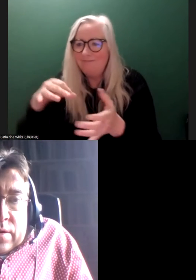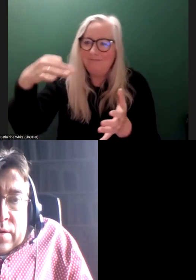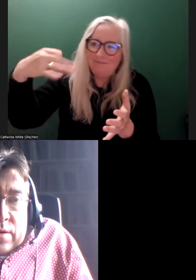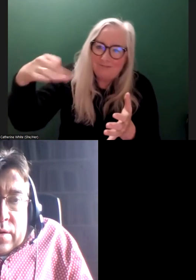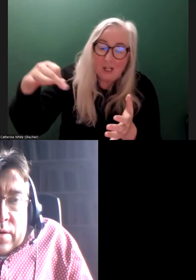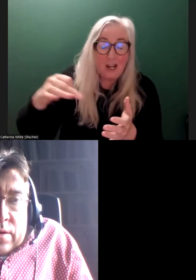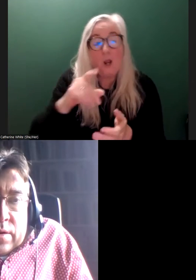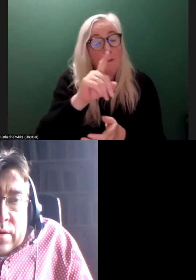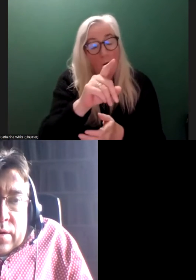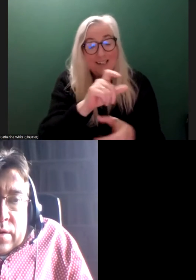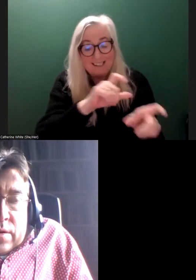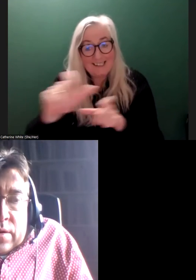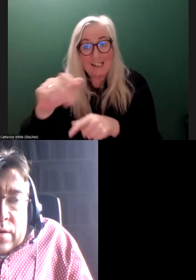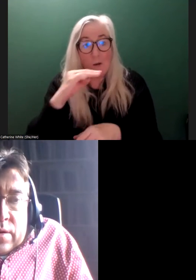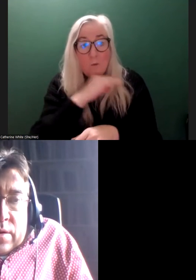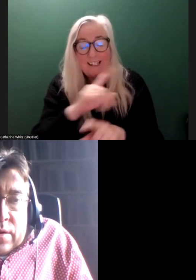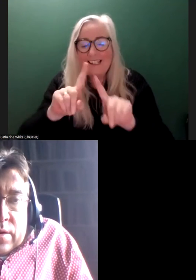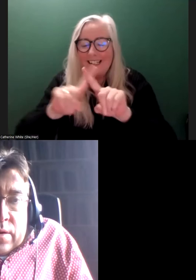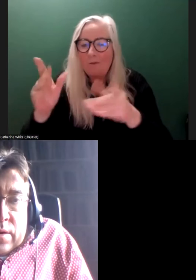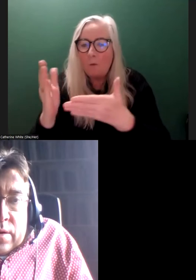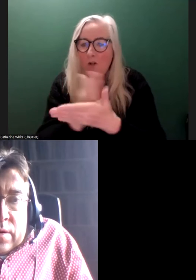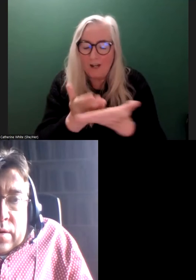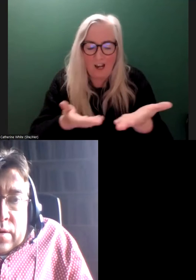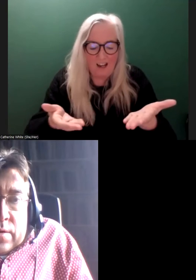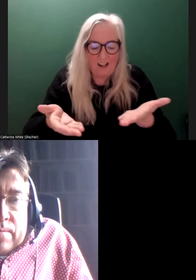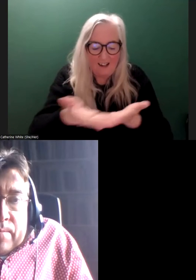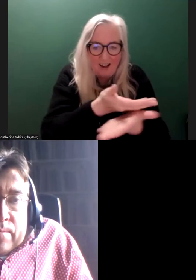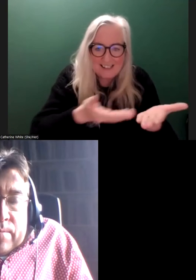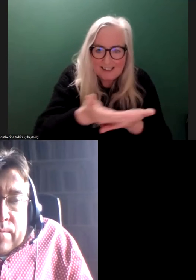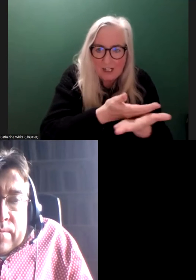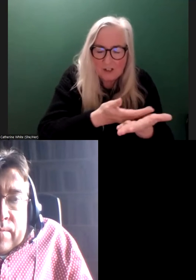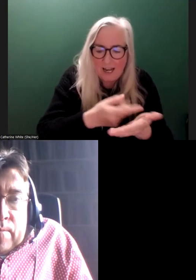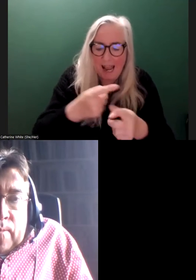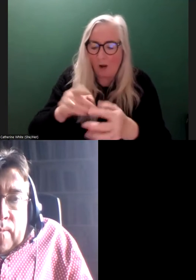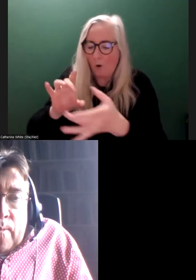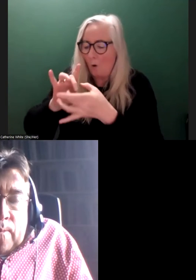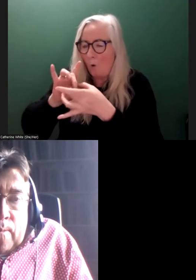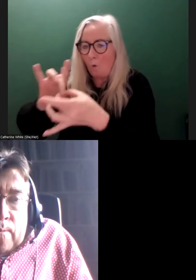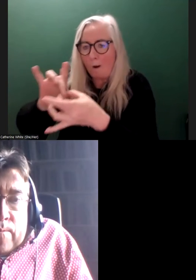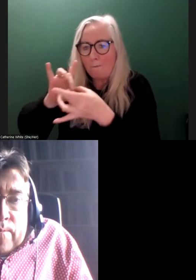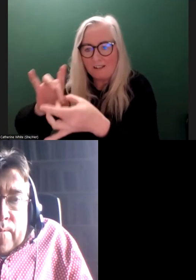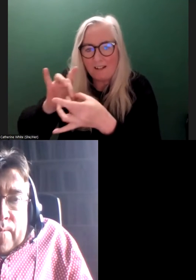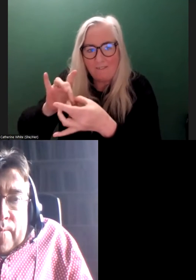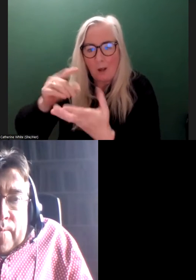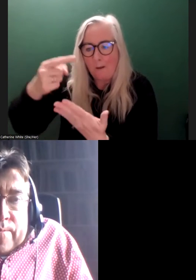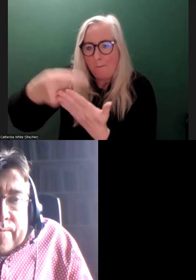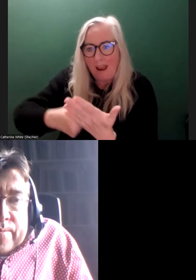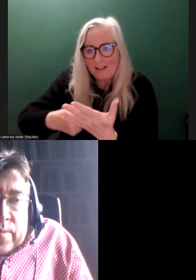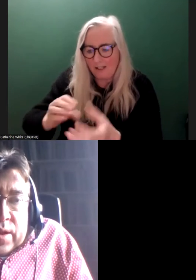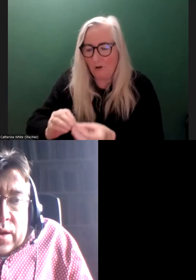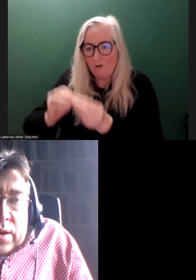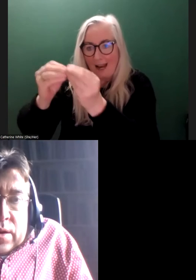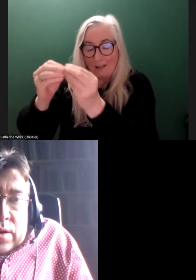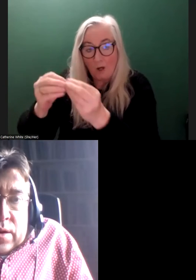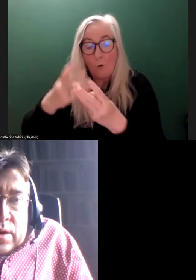important thing too, is the difference between consultation and cooperative policy formation. Because when it's